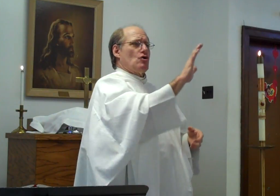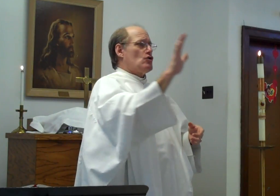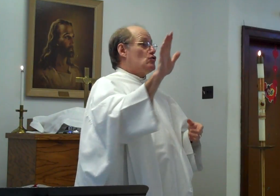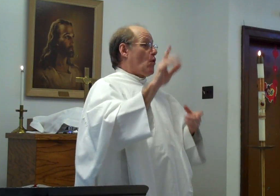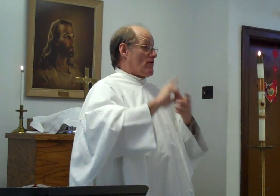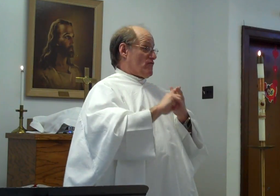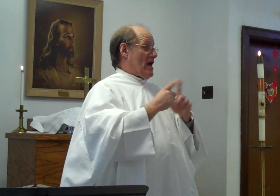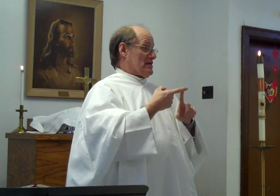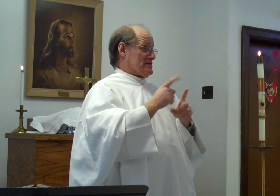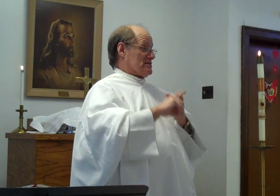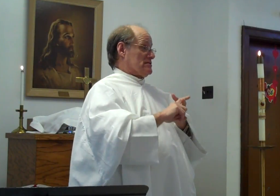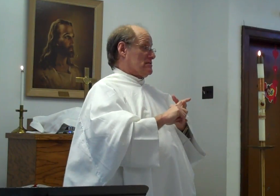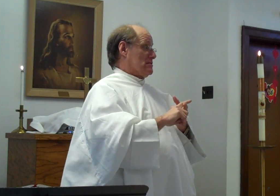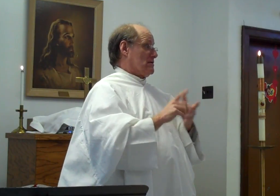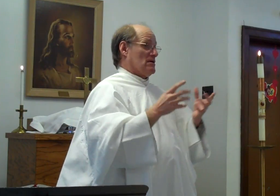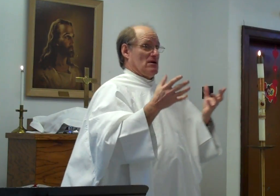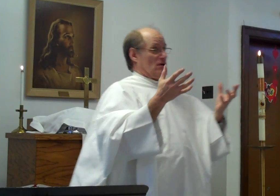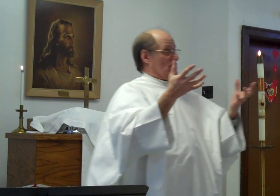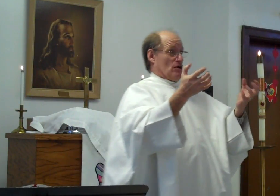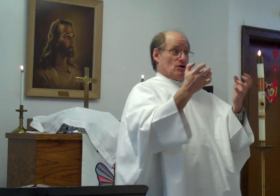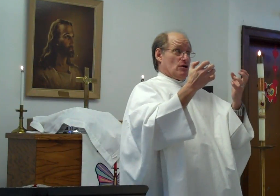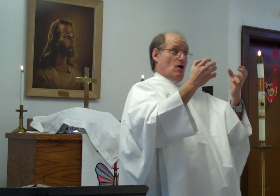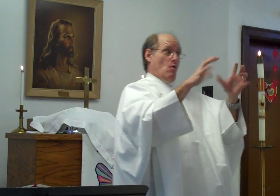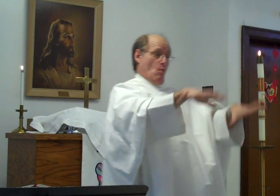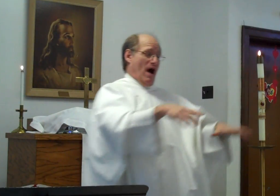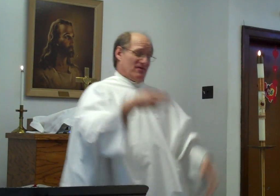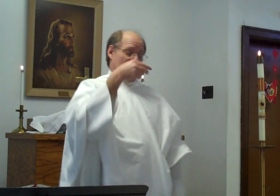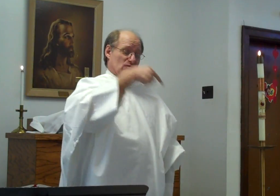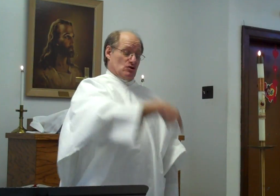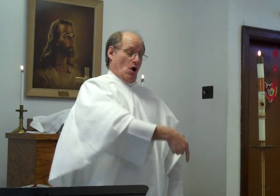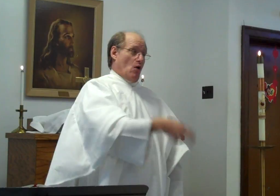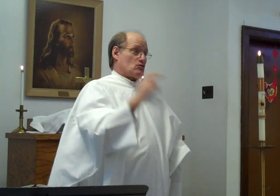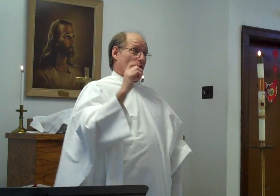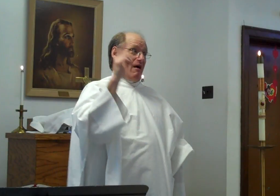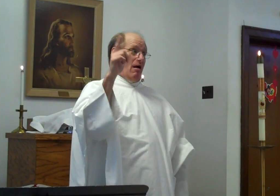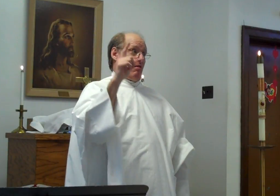your your friends. You don't want them to go to hell.